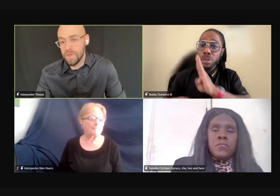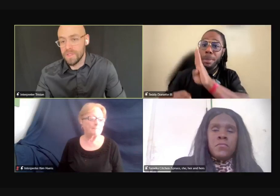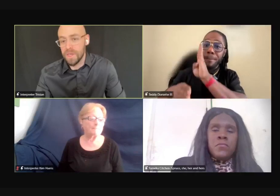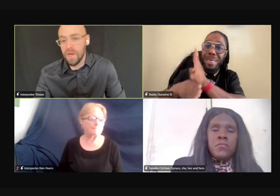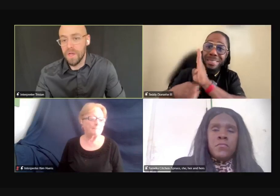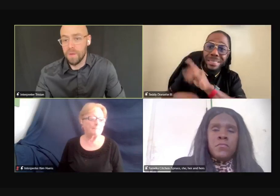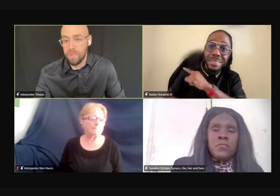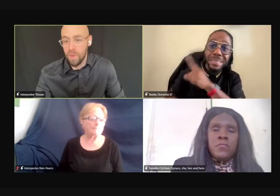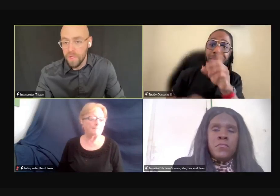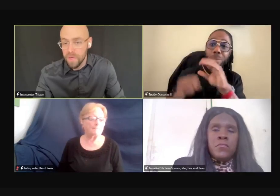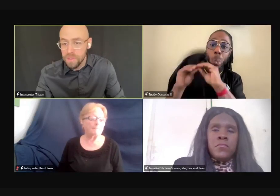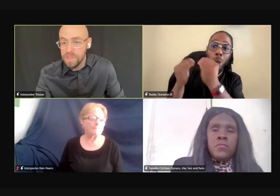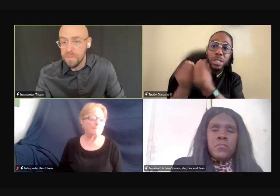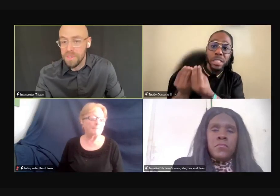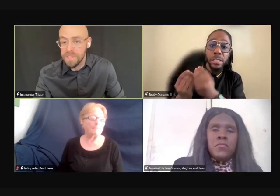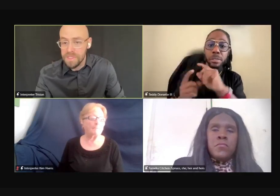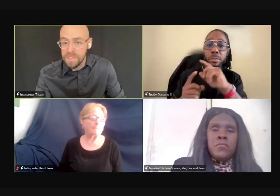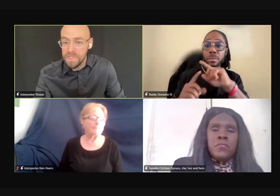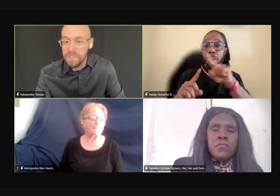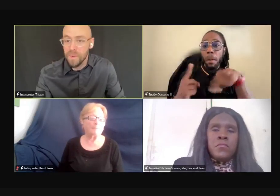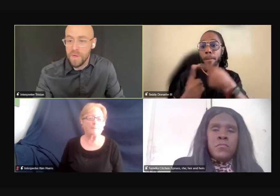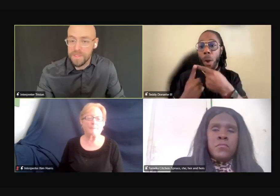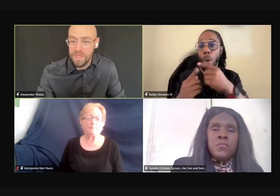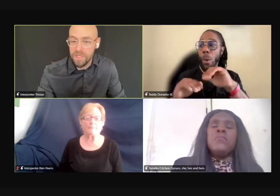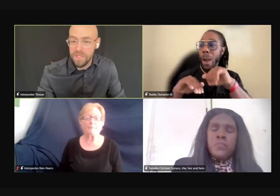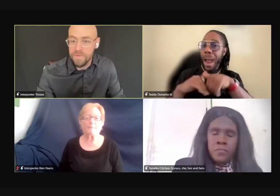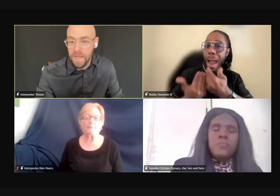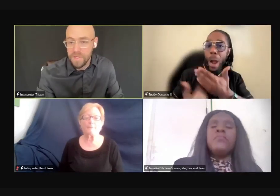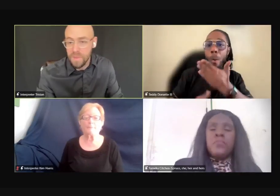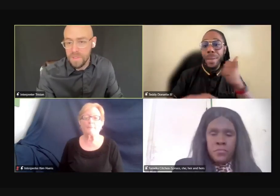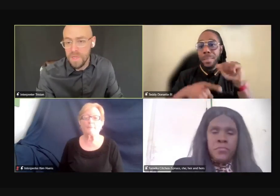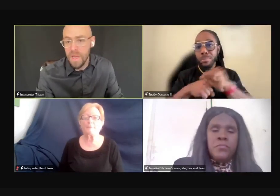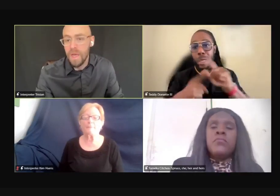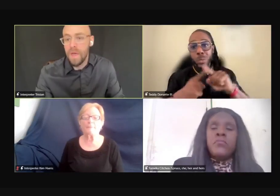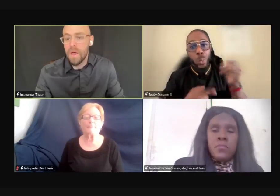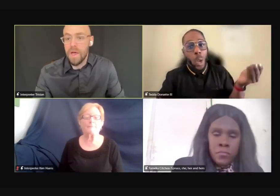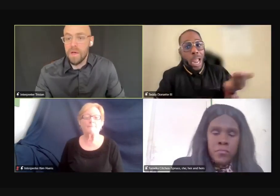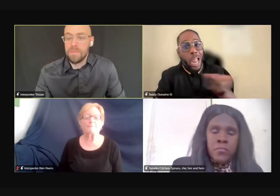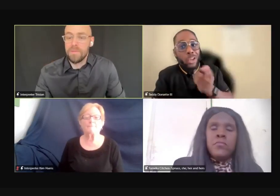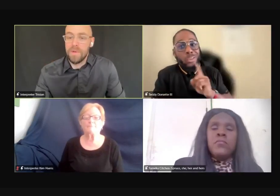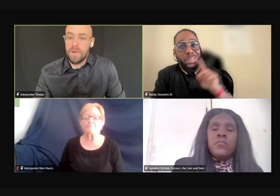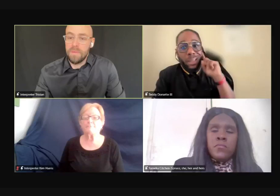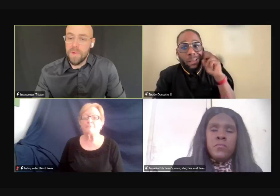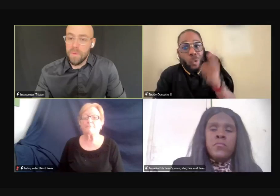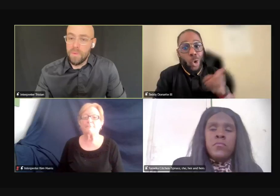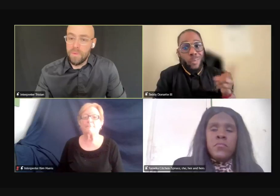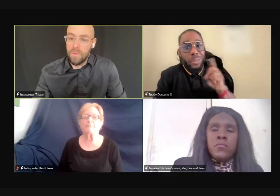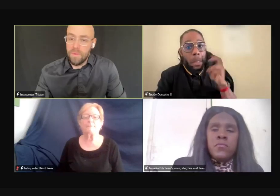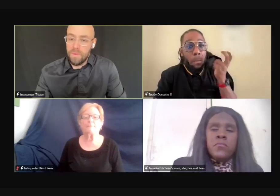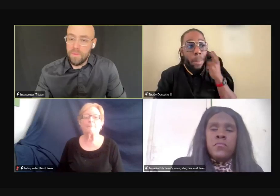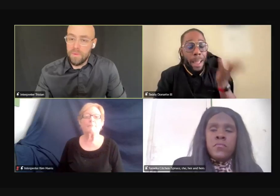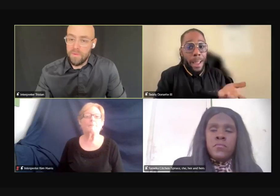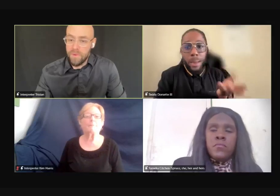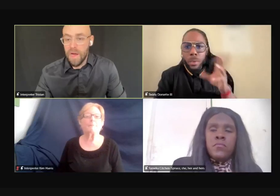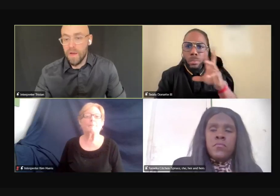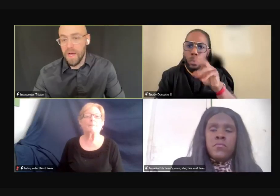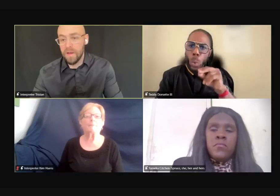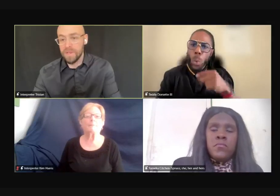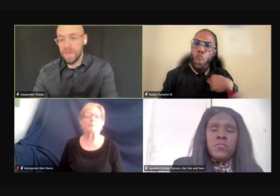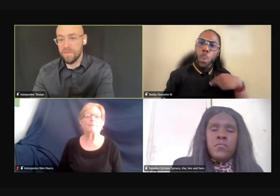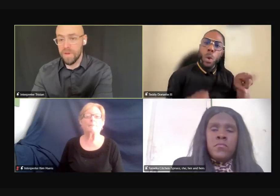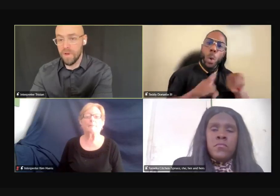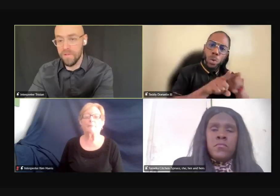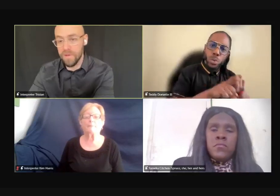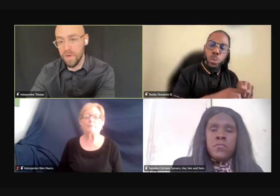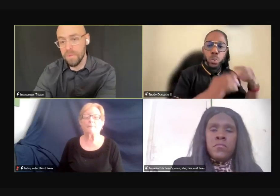just focusing on employers and businesses and organizations of that source. Um, but for how